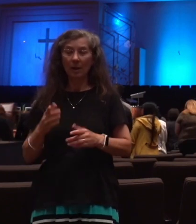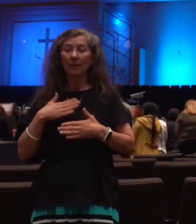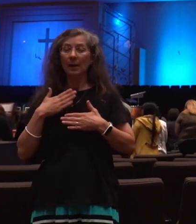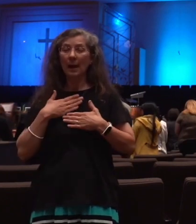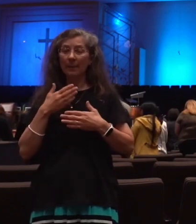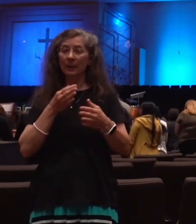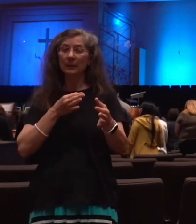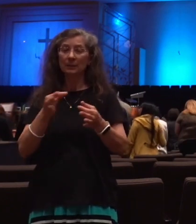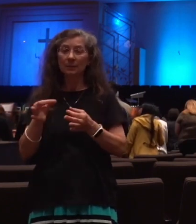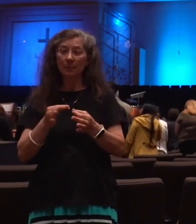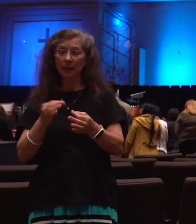your way to heaven.